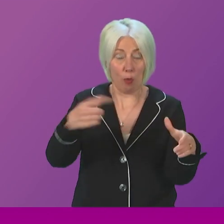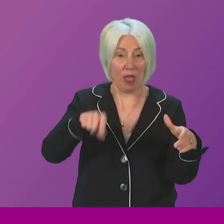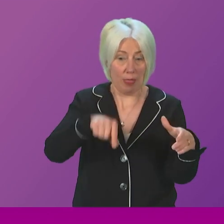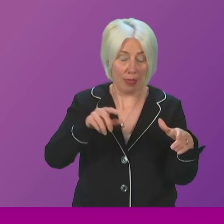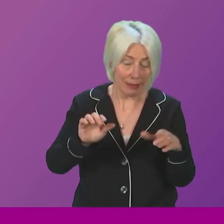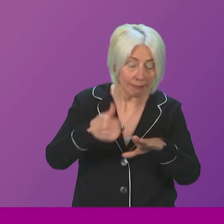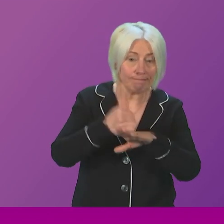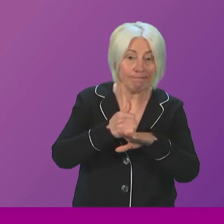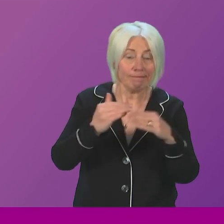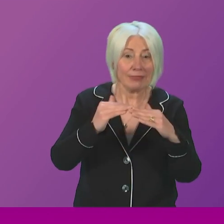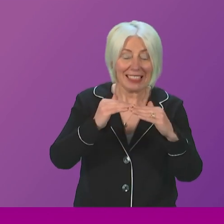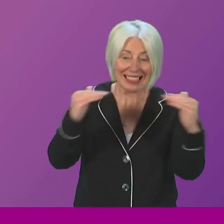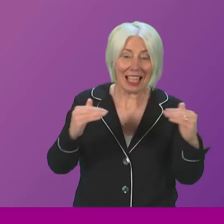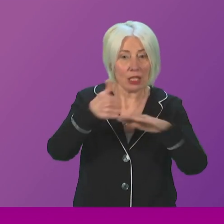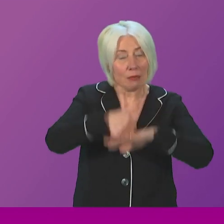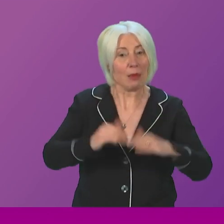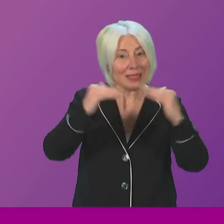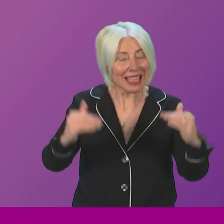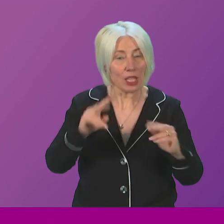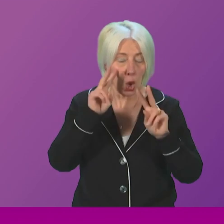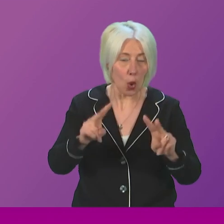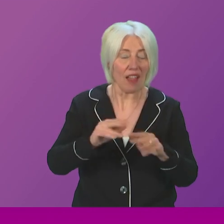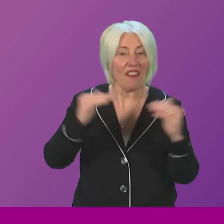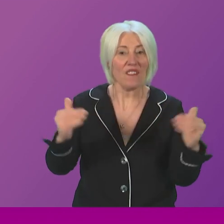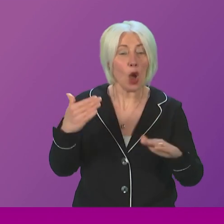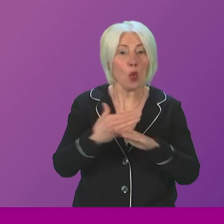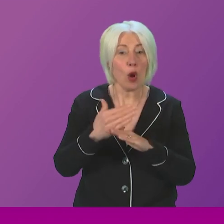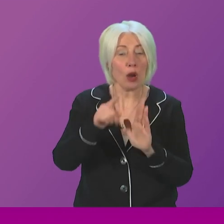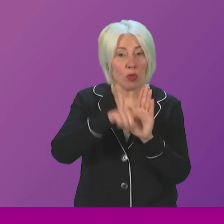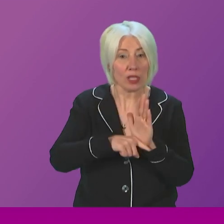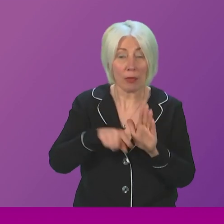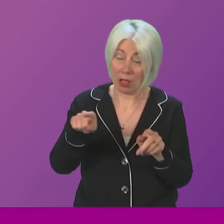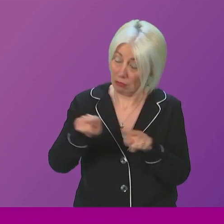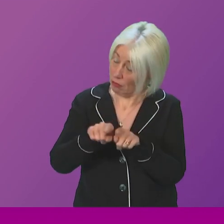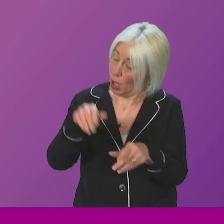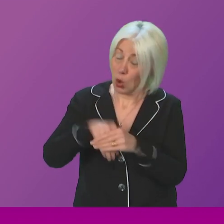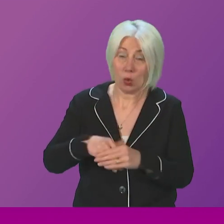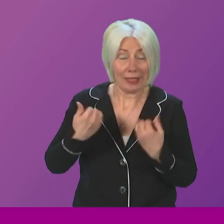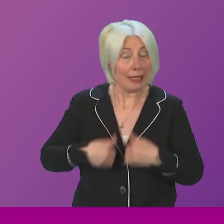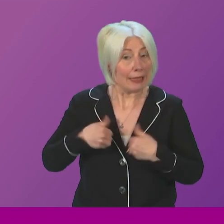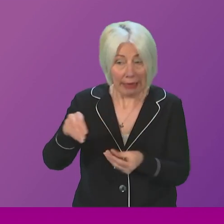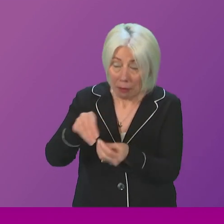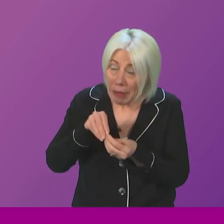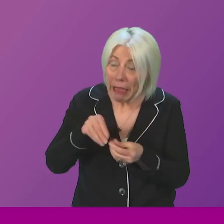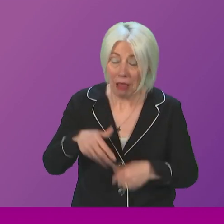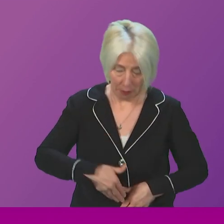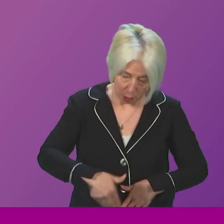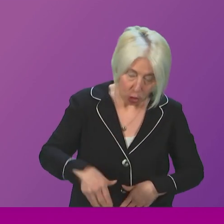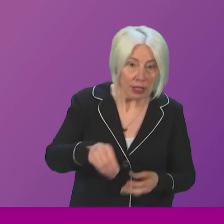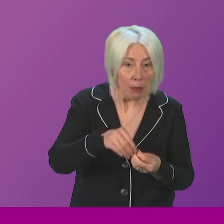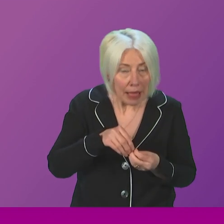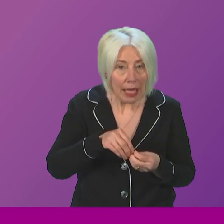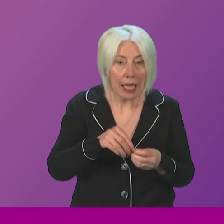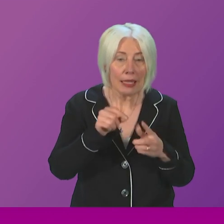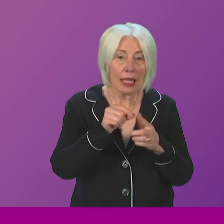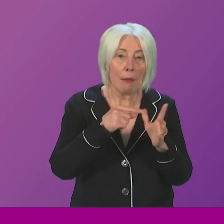for terms and conditions that reflect fair work principles. These standards do include sick pay. They do include maternity and